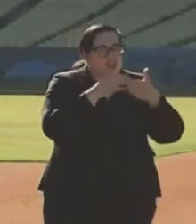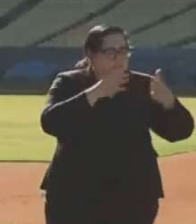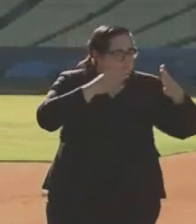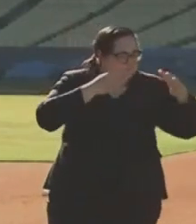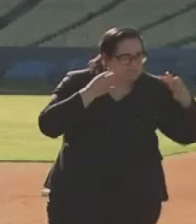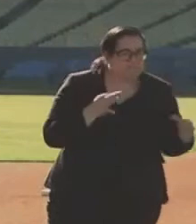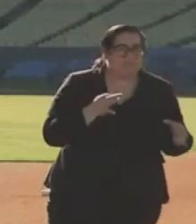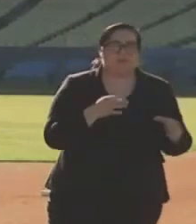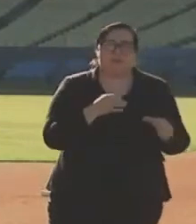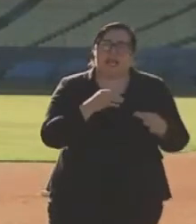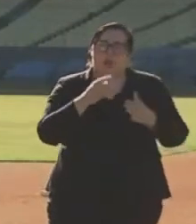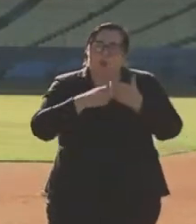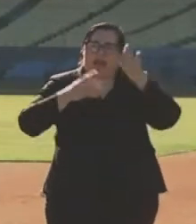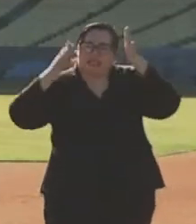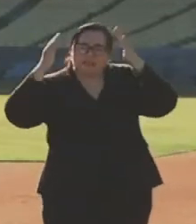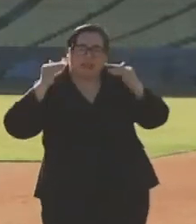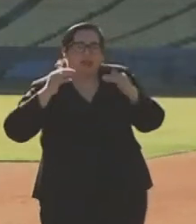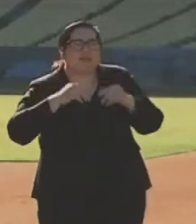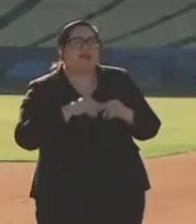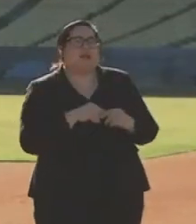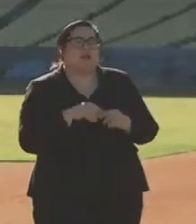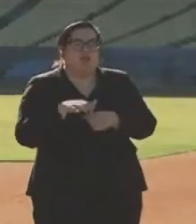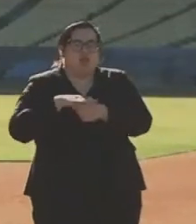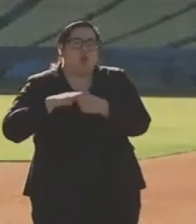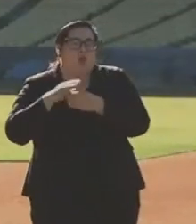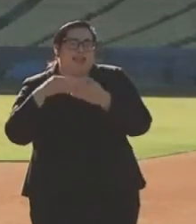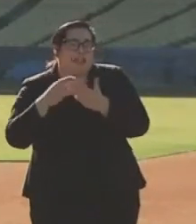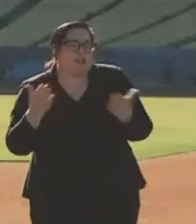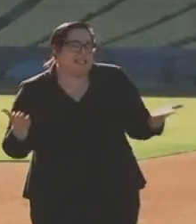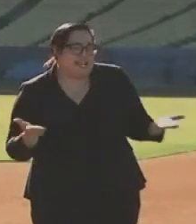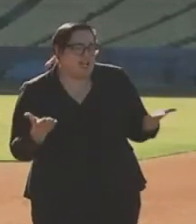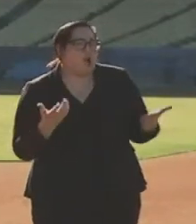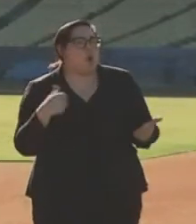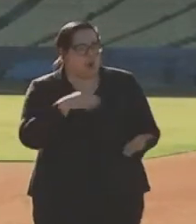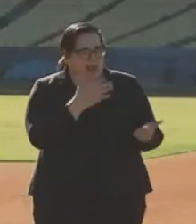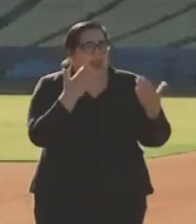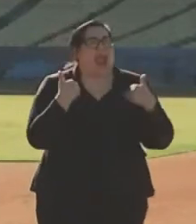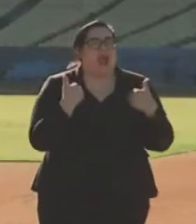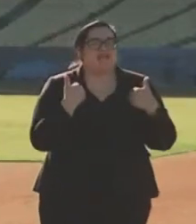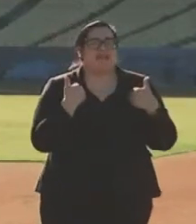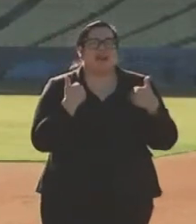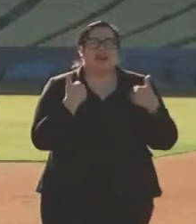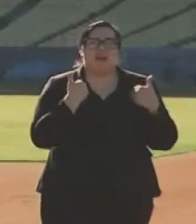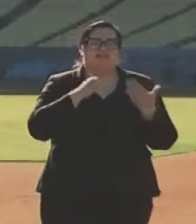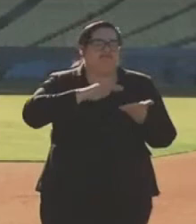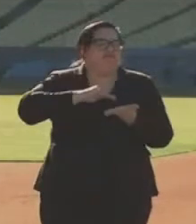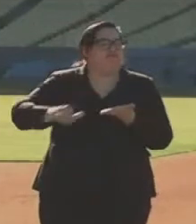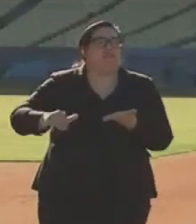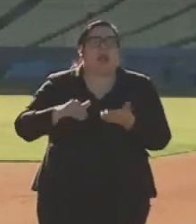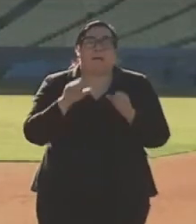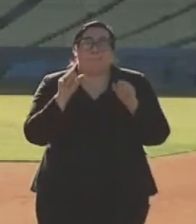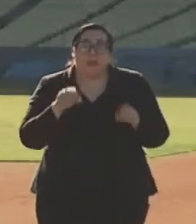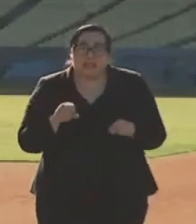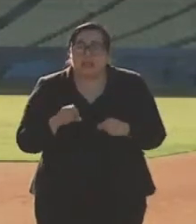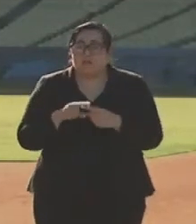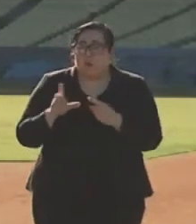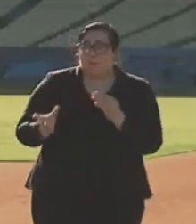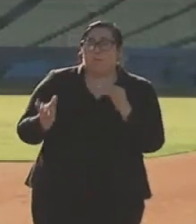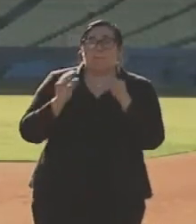expectations set by the local leaders here. We have waived the ability for additional